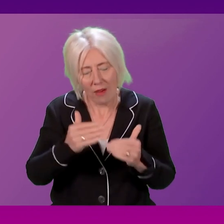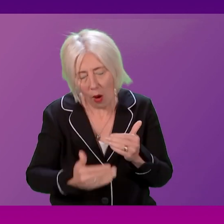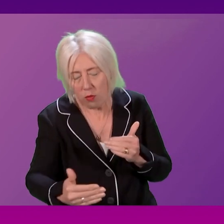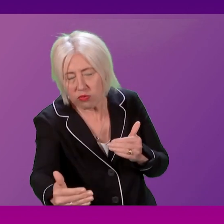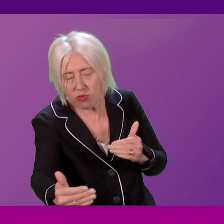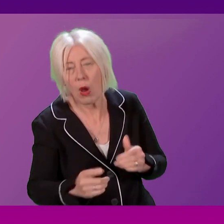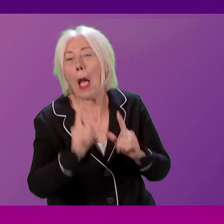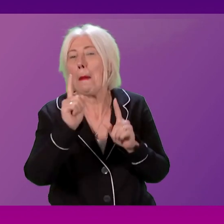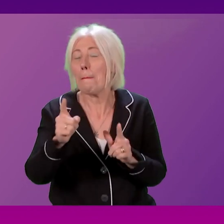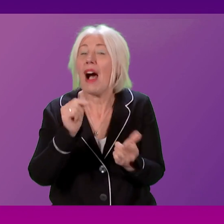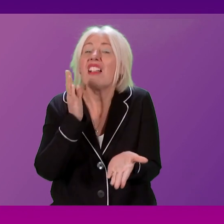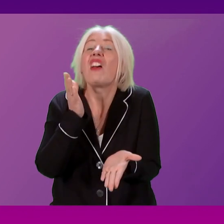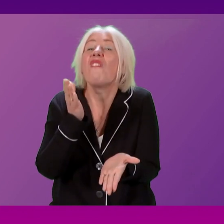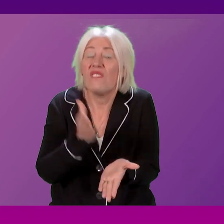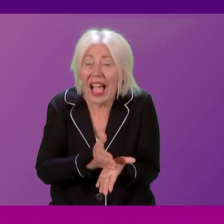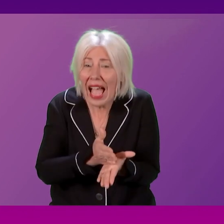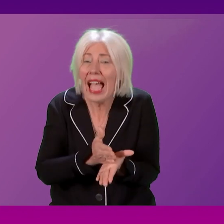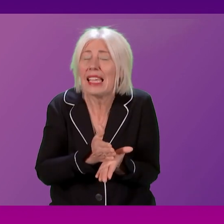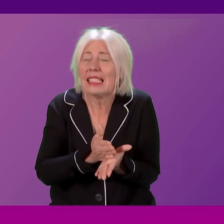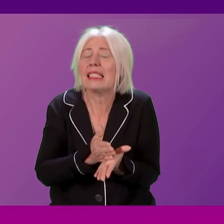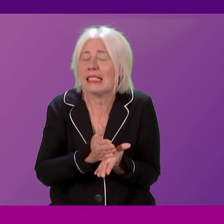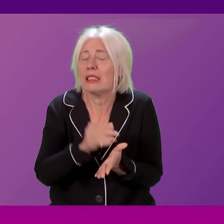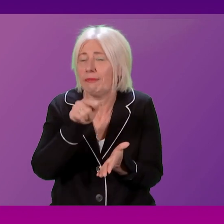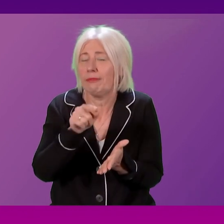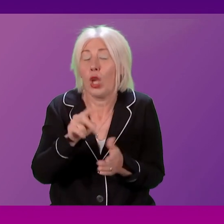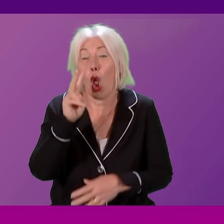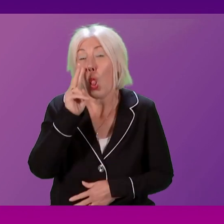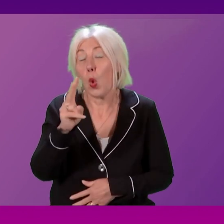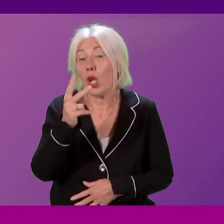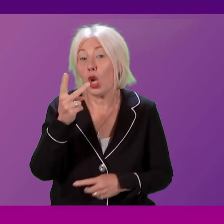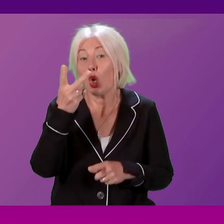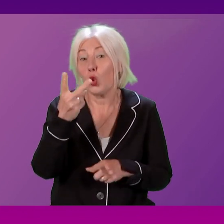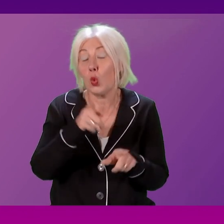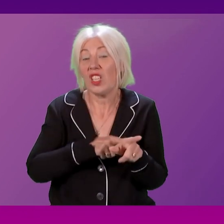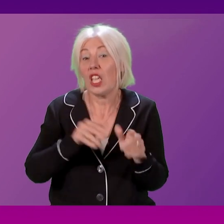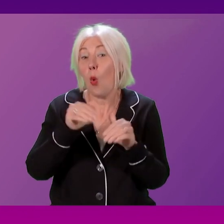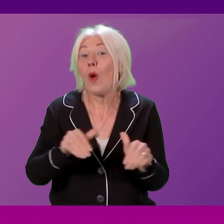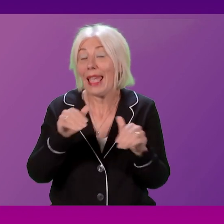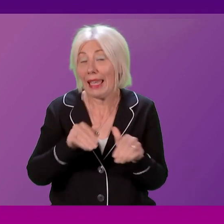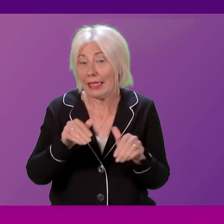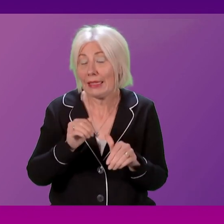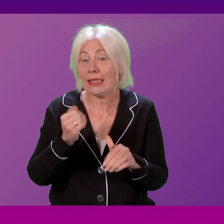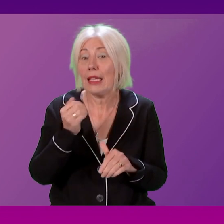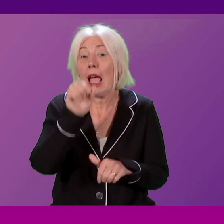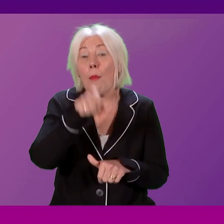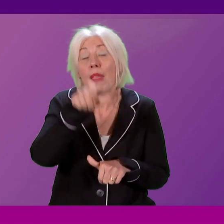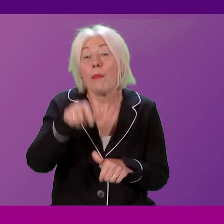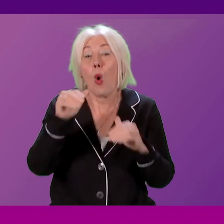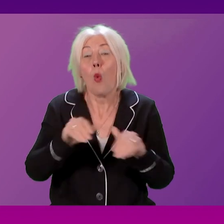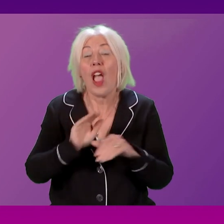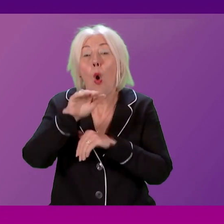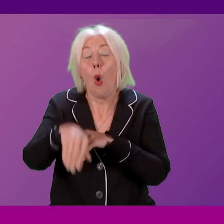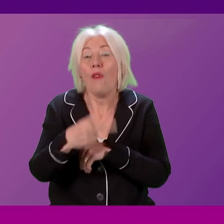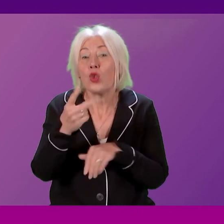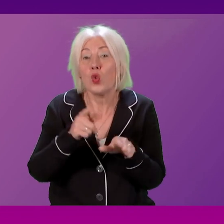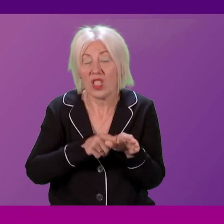into this exchange, when we look at the two-year waits, the number waiting over two years for a new